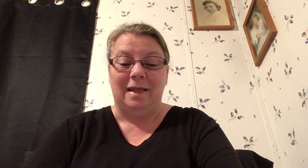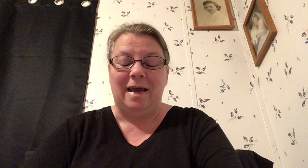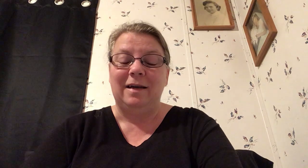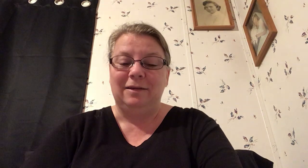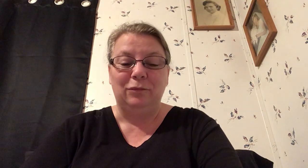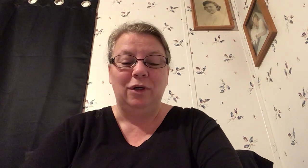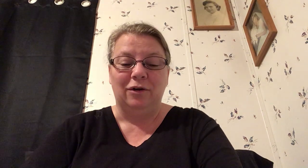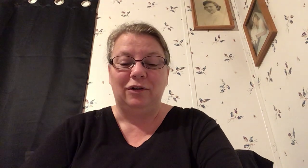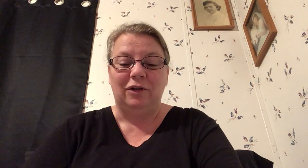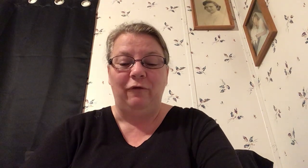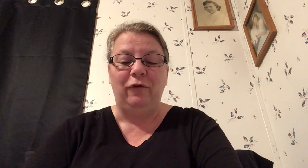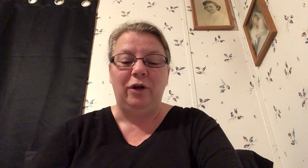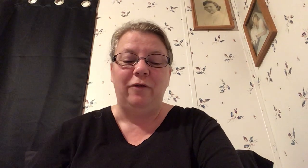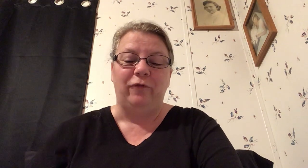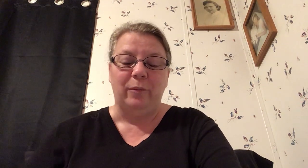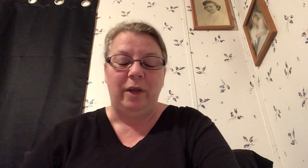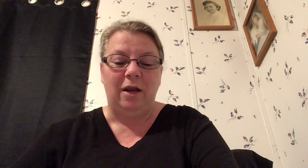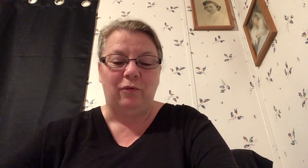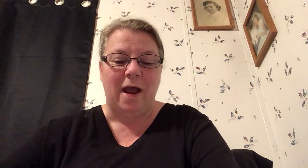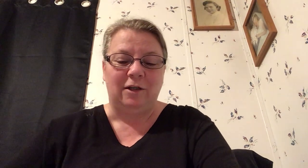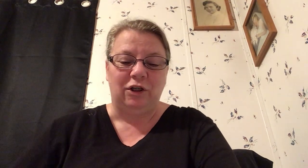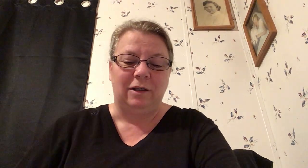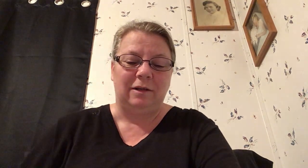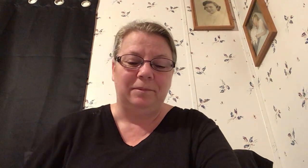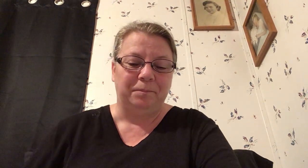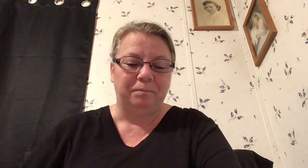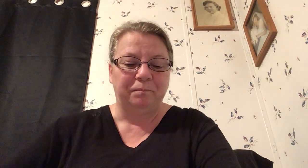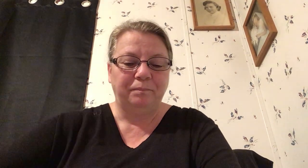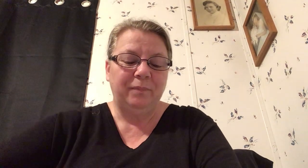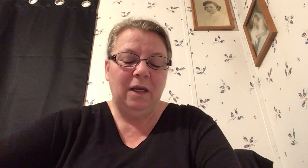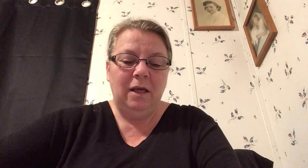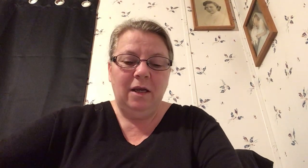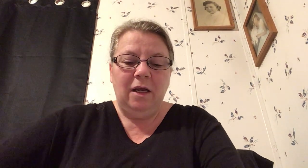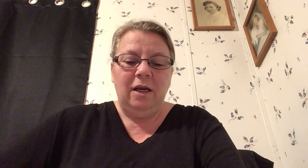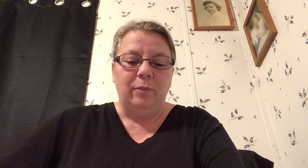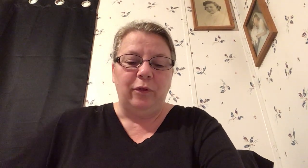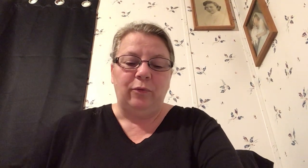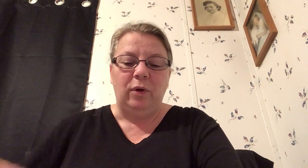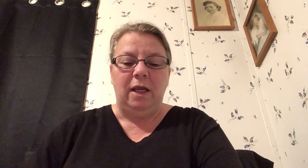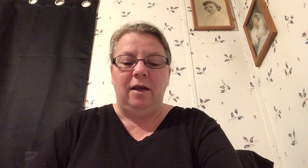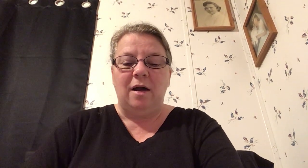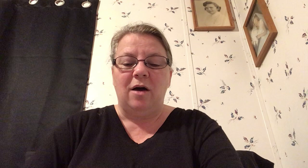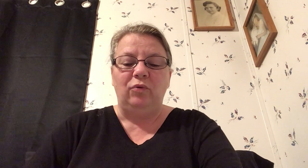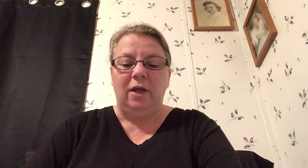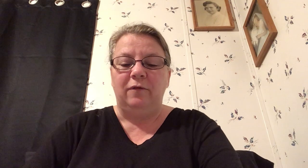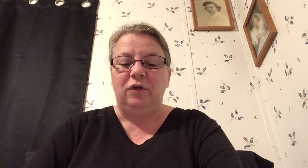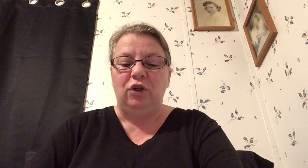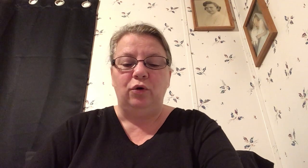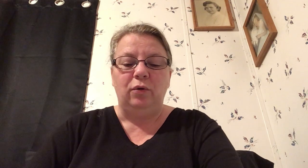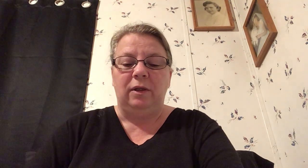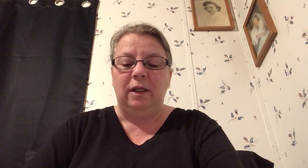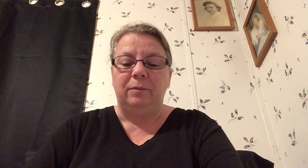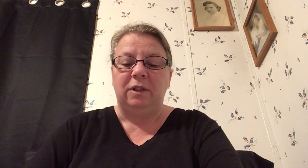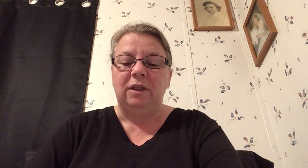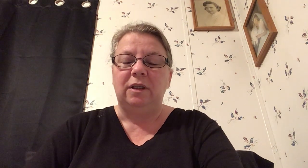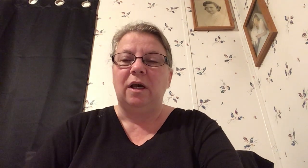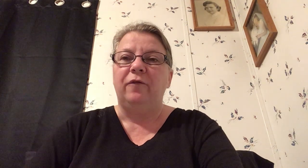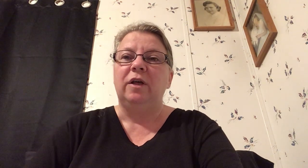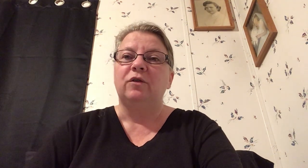that we are suffering for being righteous number three god gives you glimpses of his